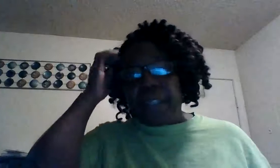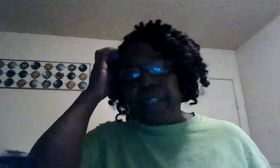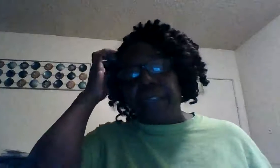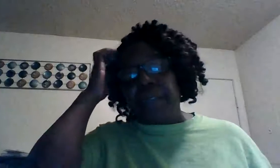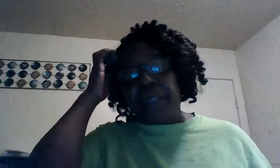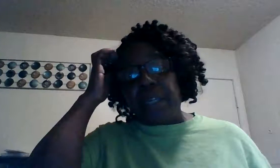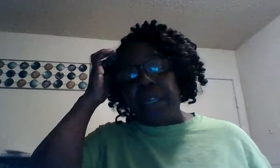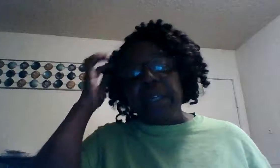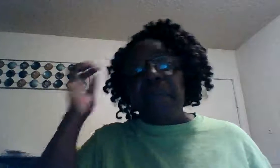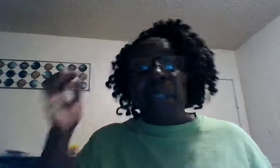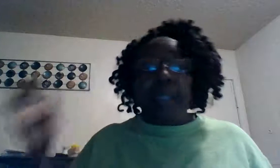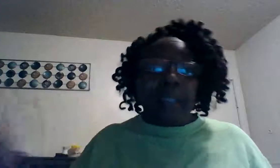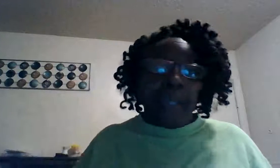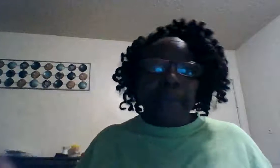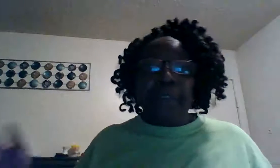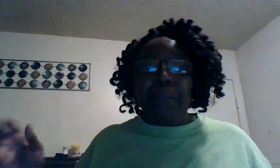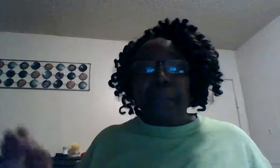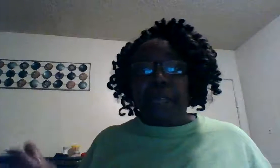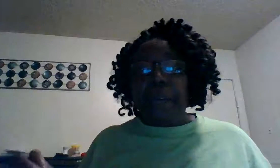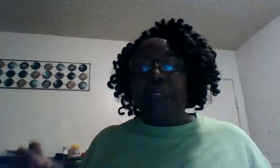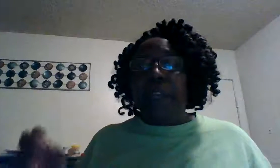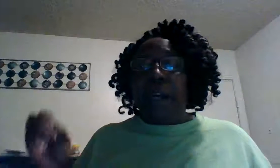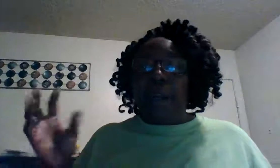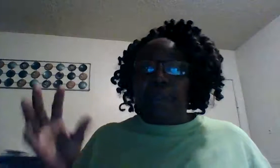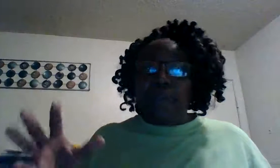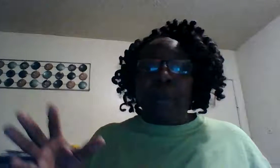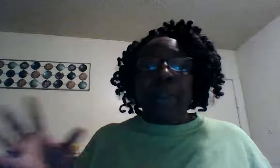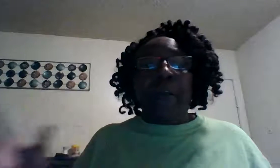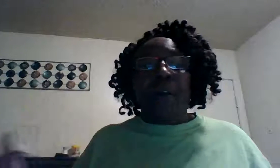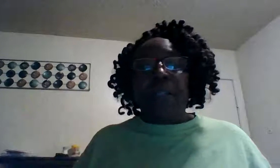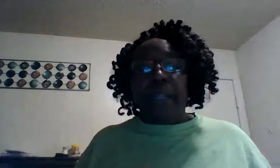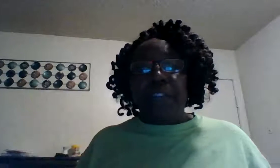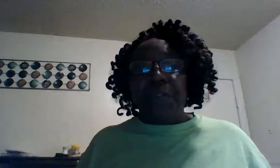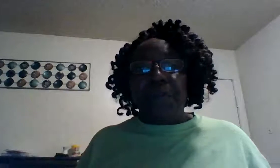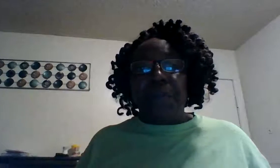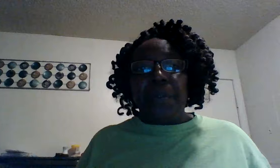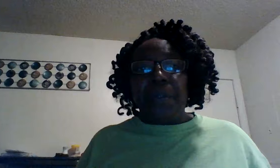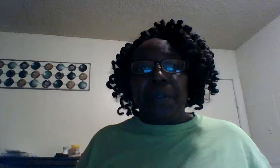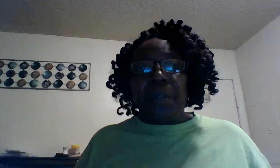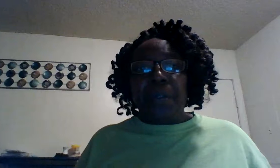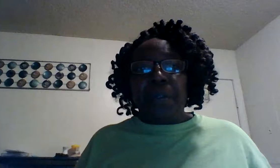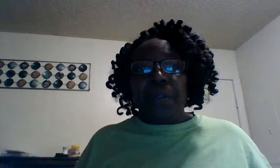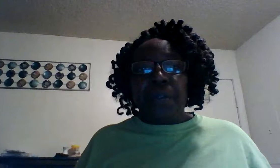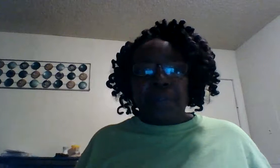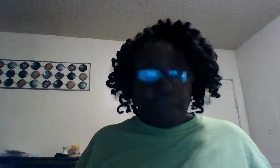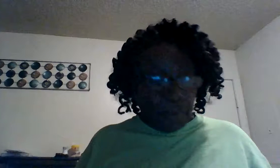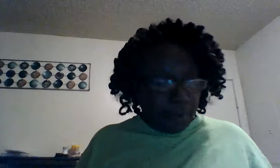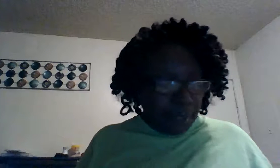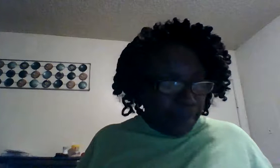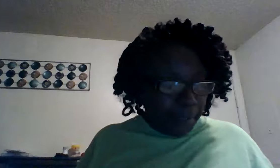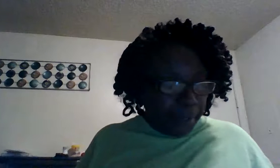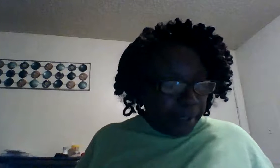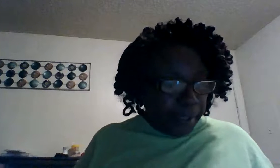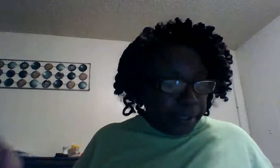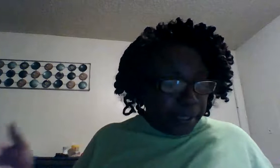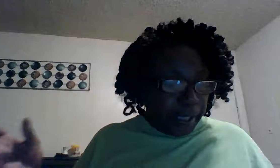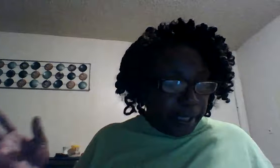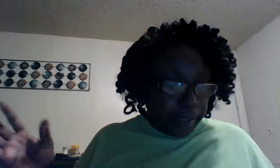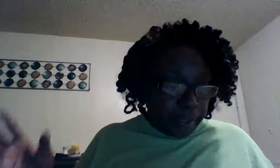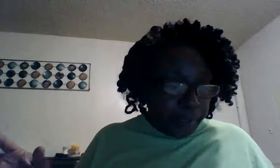against us the enemy the demons whatever are throwing darts at you come on it says it